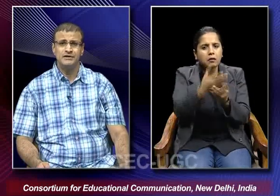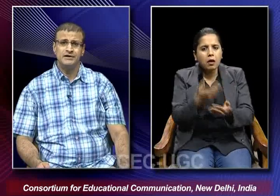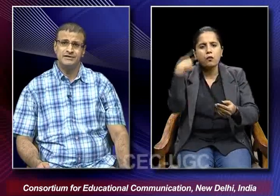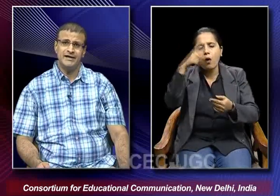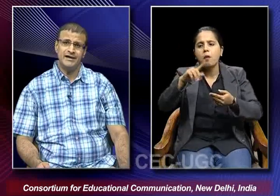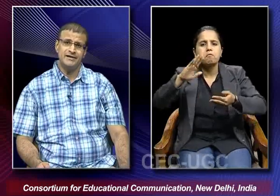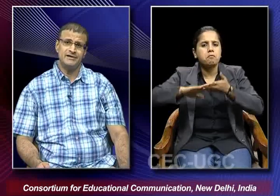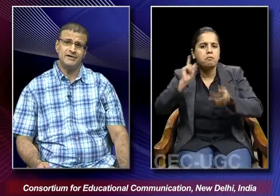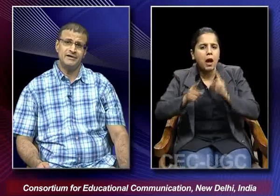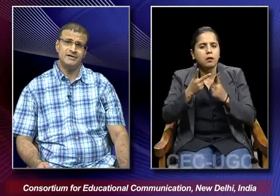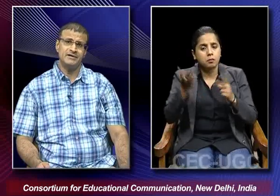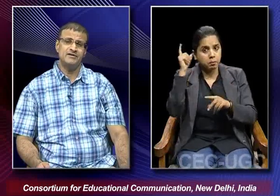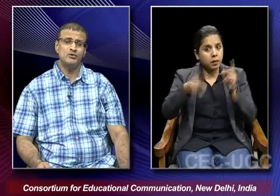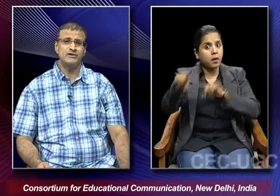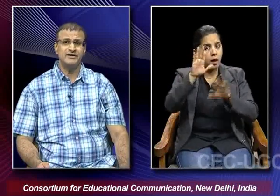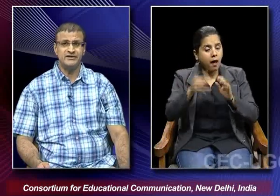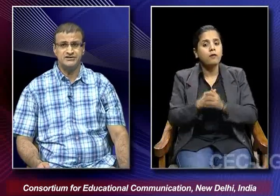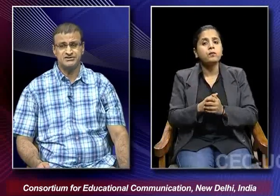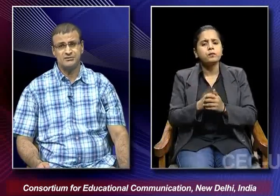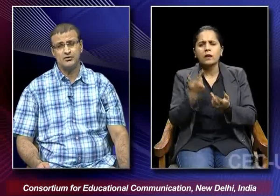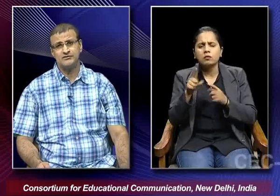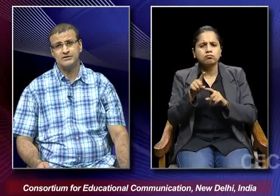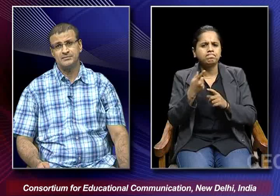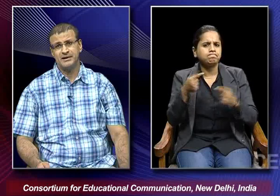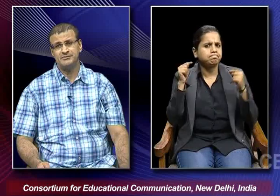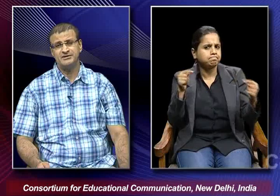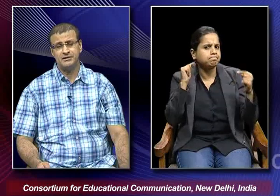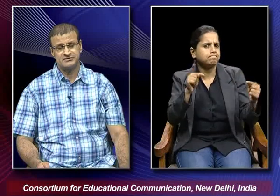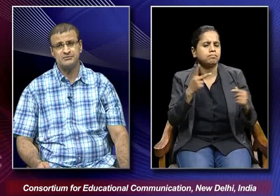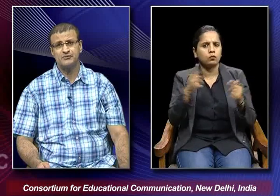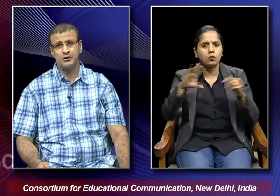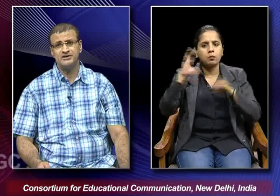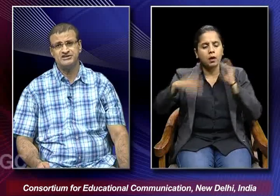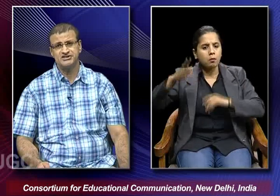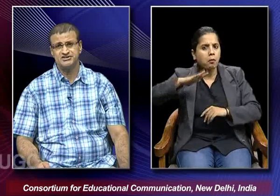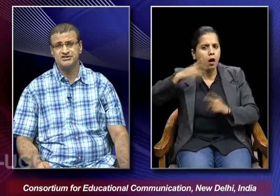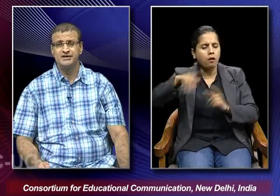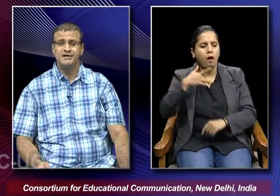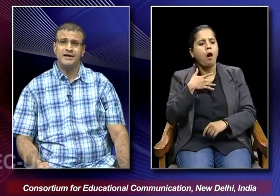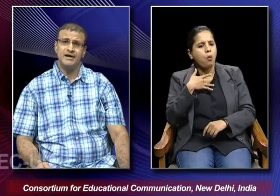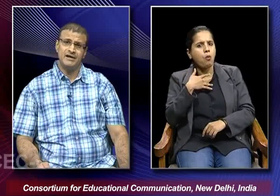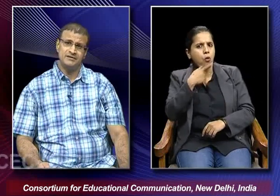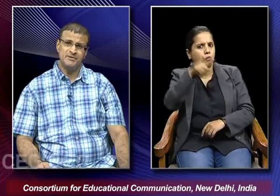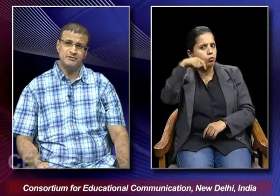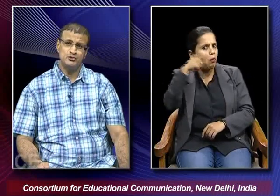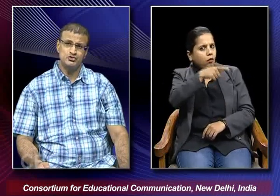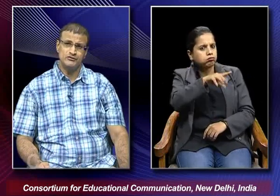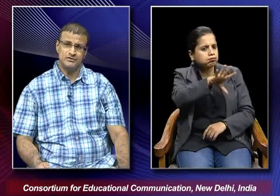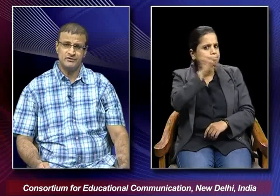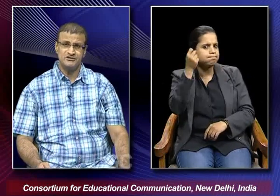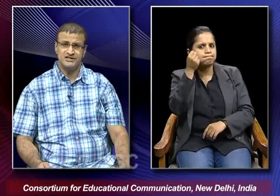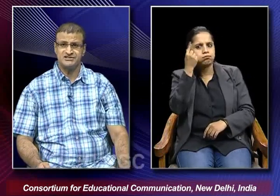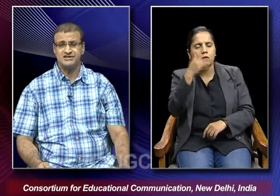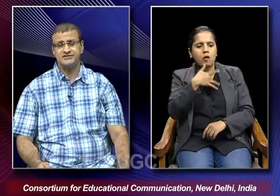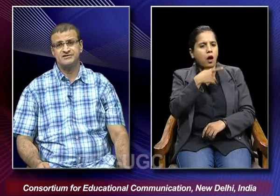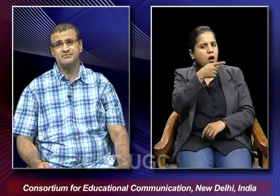that it in a way motivated some of the politicians the people those who were